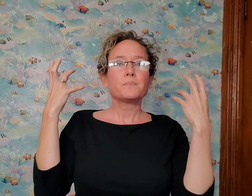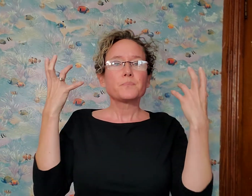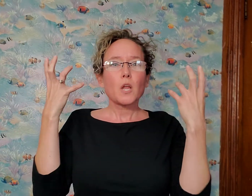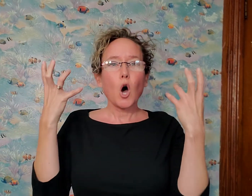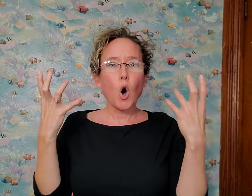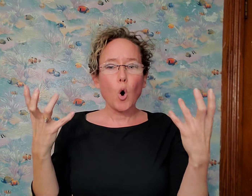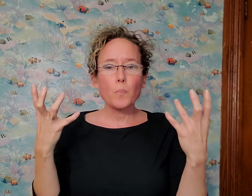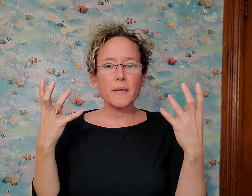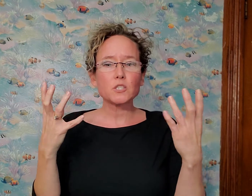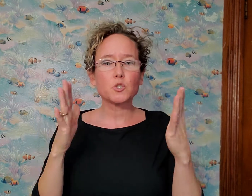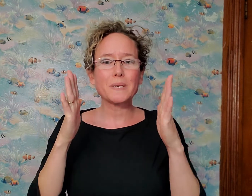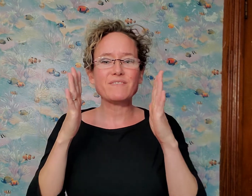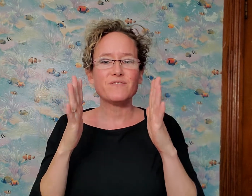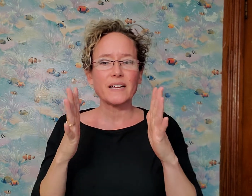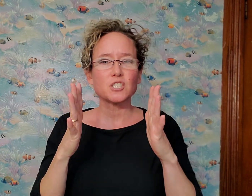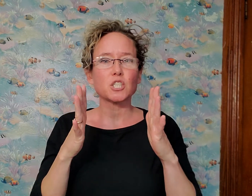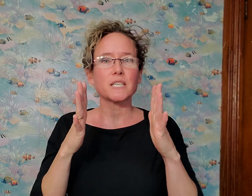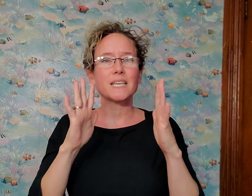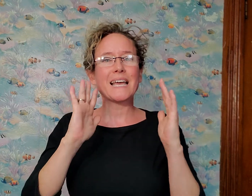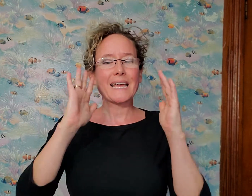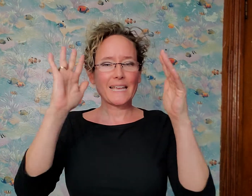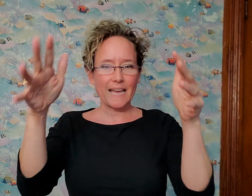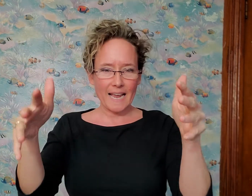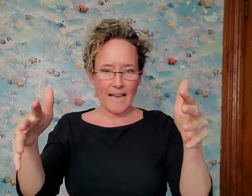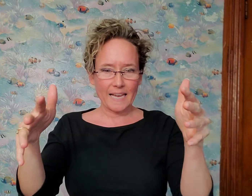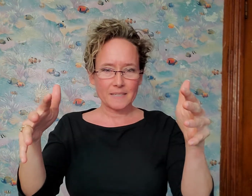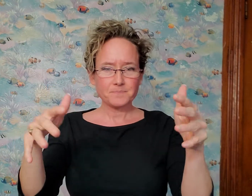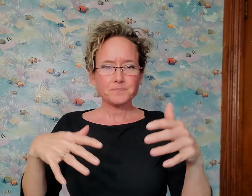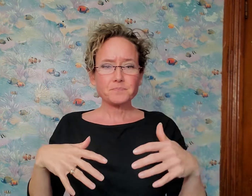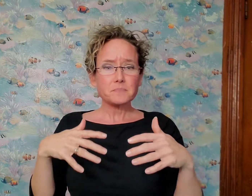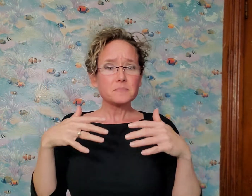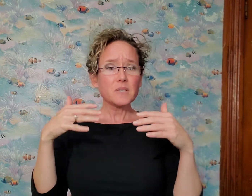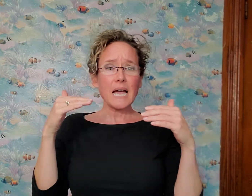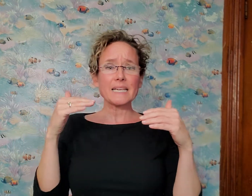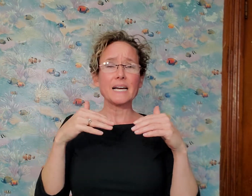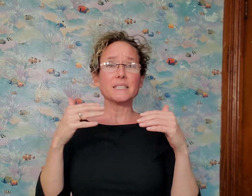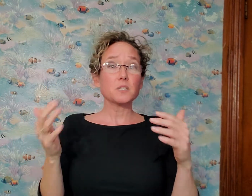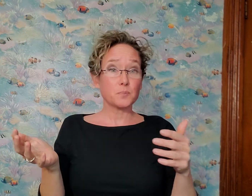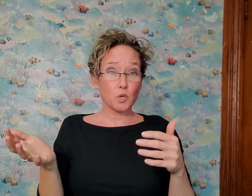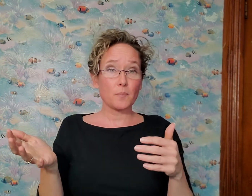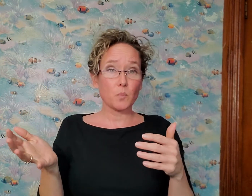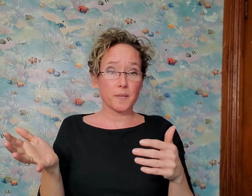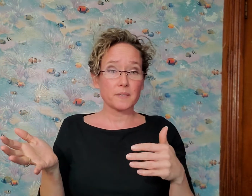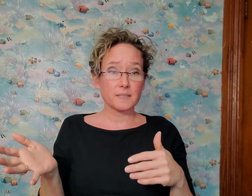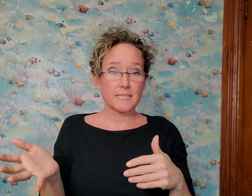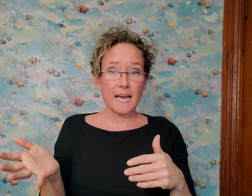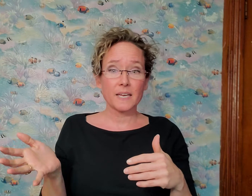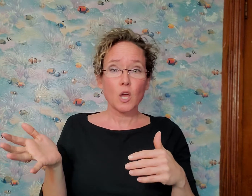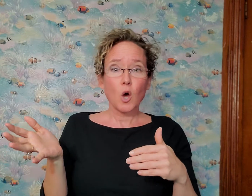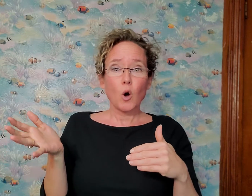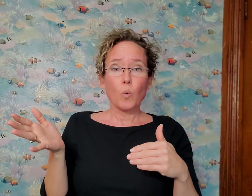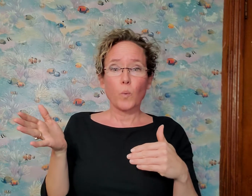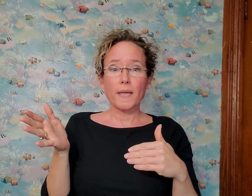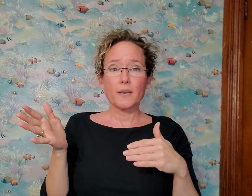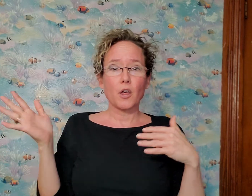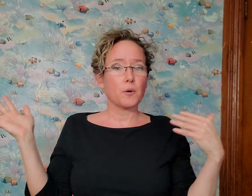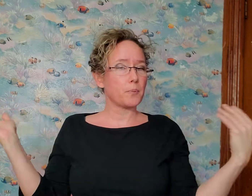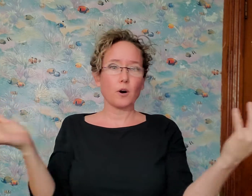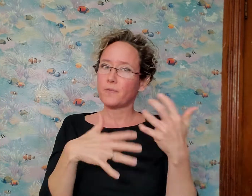hoping to eventually get ahead. I'd gotten into trouble with debt when the perfect